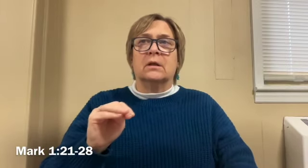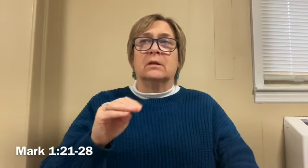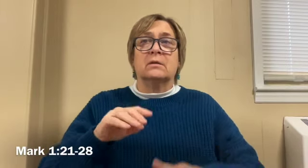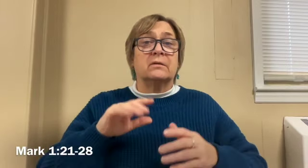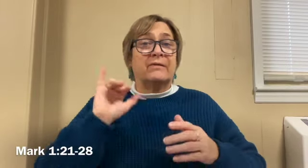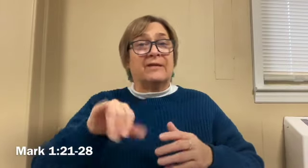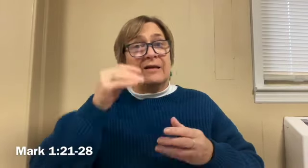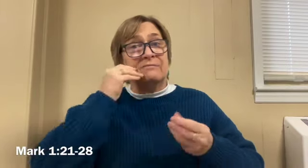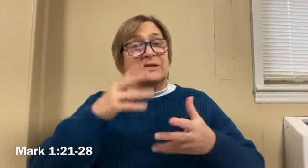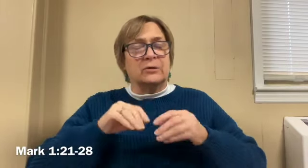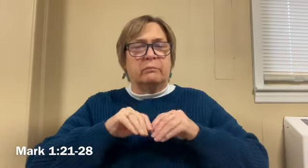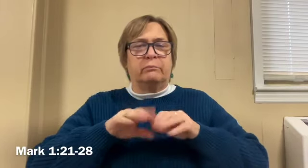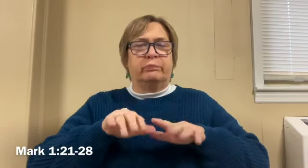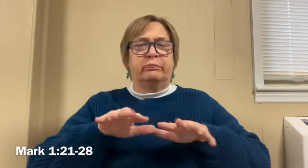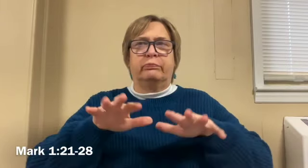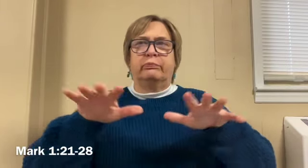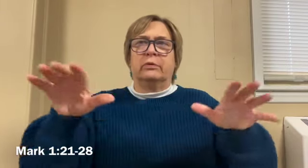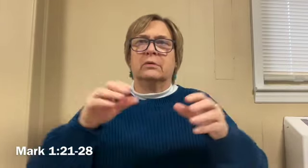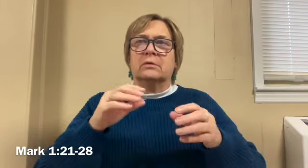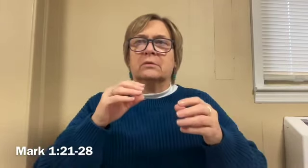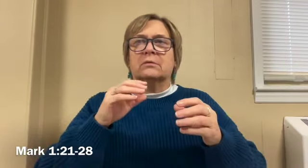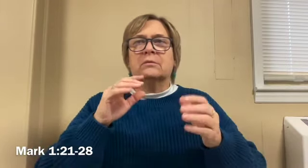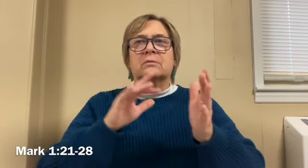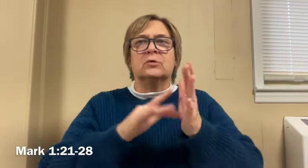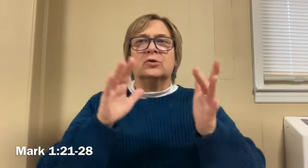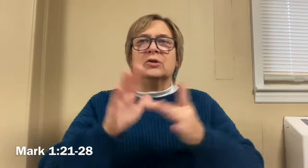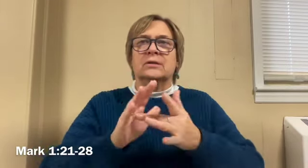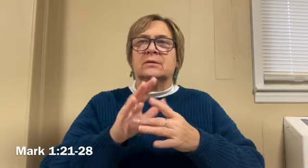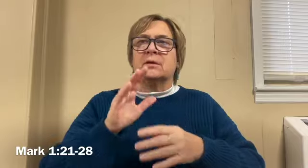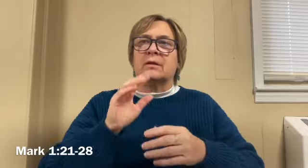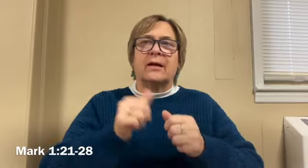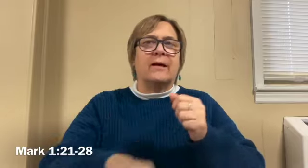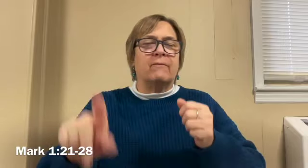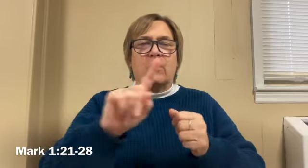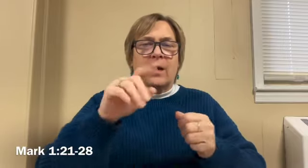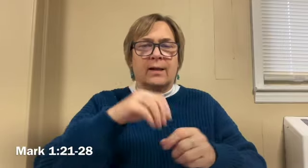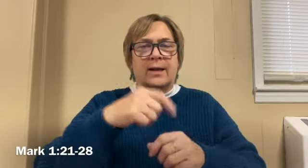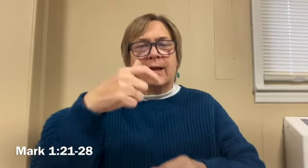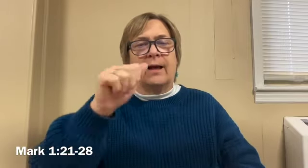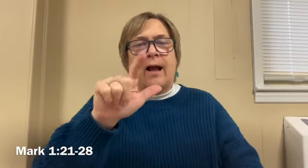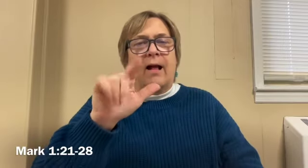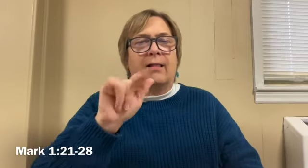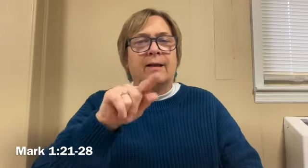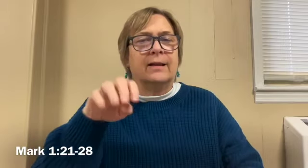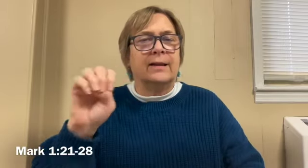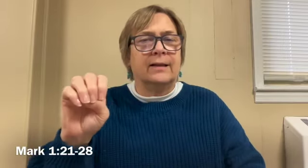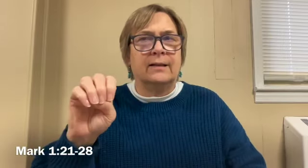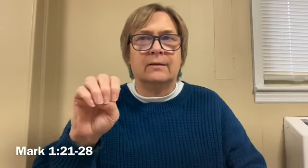his fame spread everywhere throughout the whole region of galilee